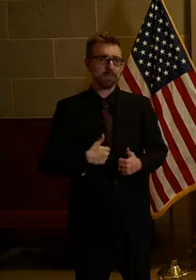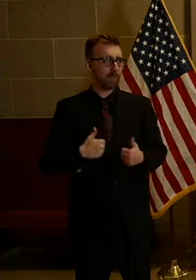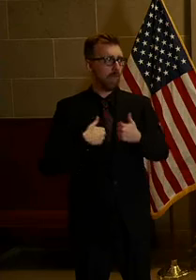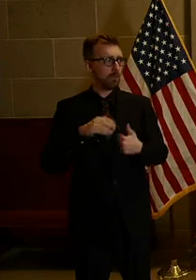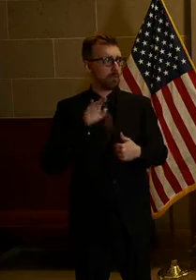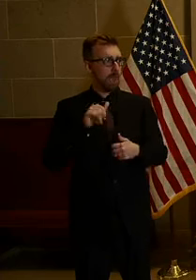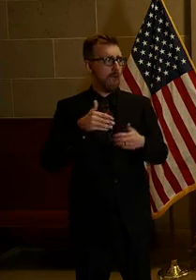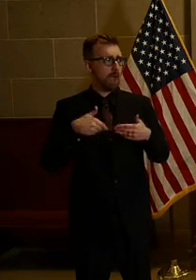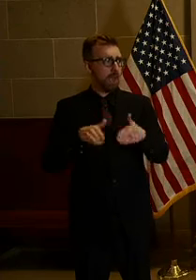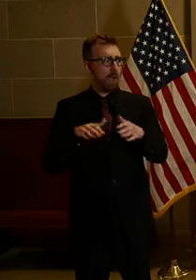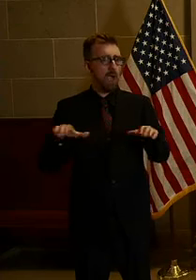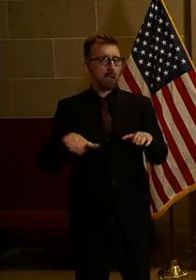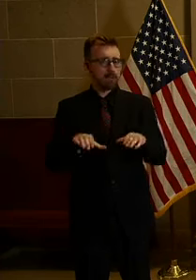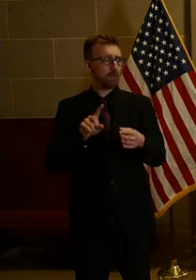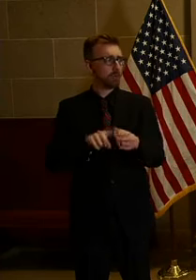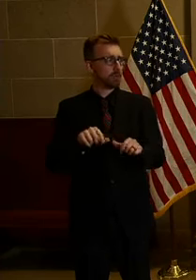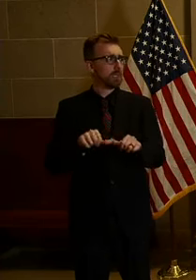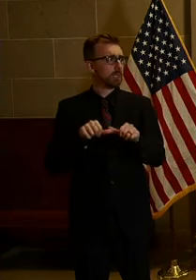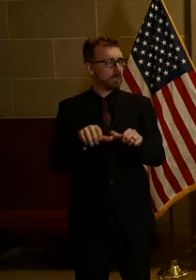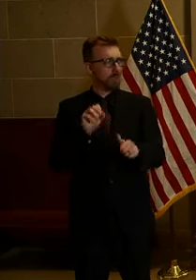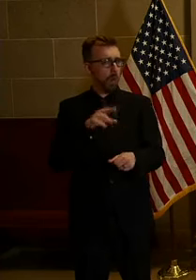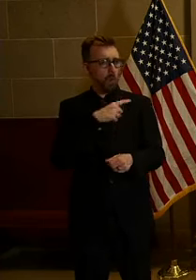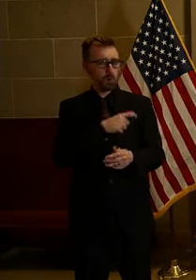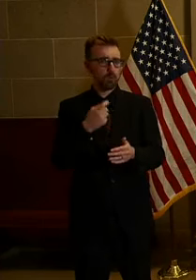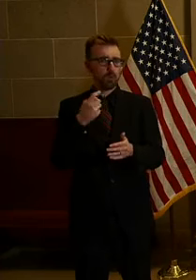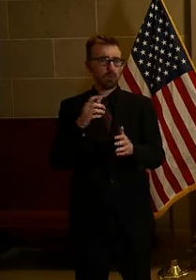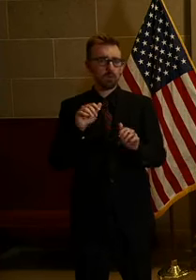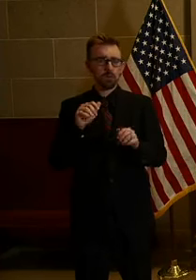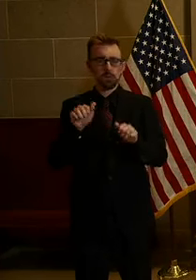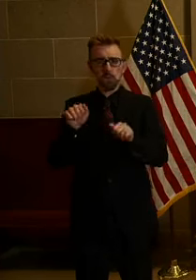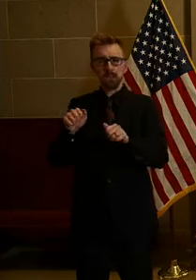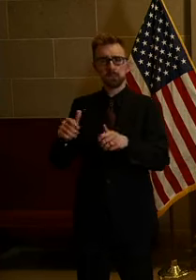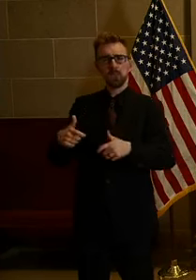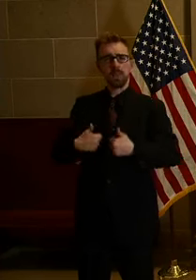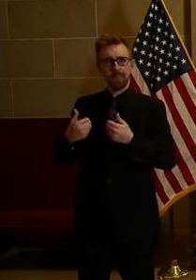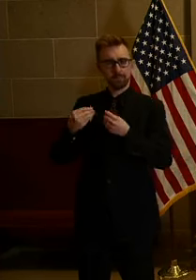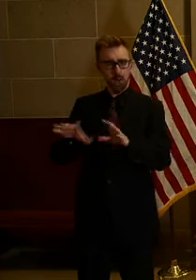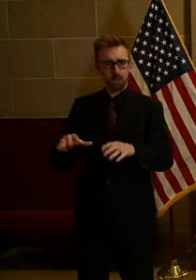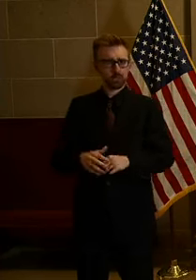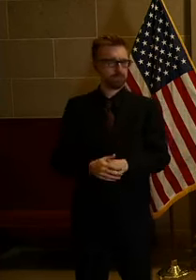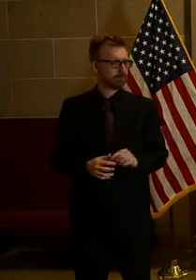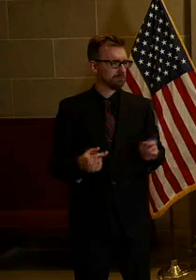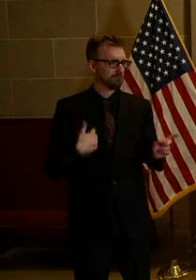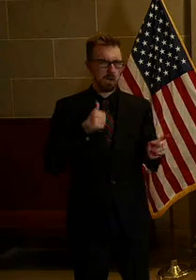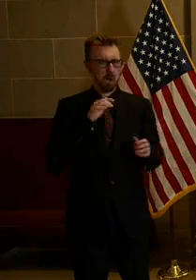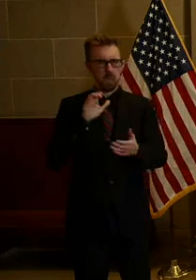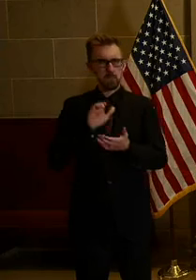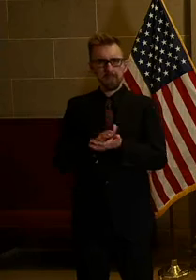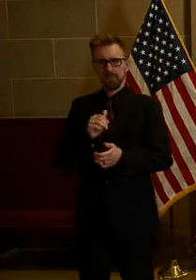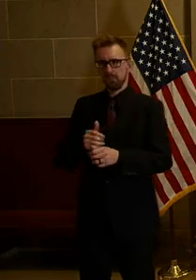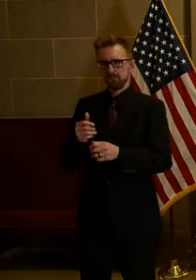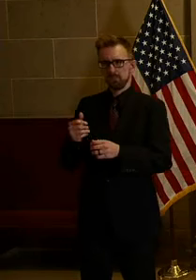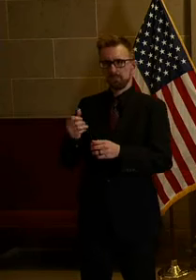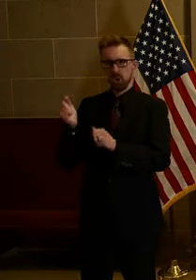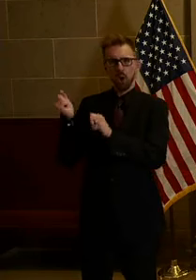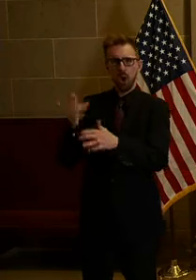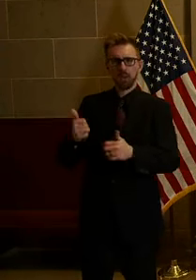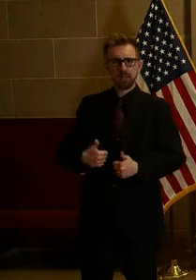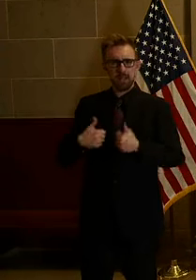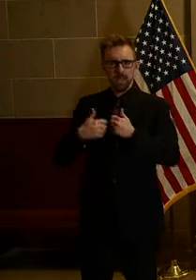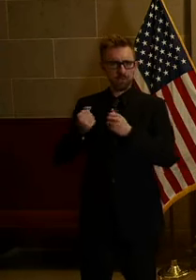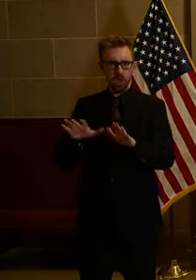allowing activity to continue or are you costing lives? I don't believe I'm costing lives at all. I believe we as